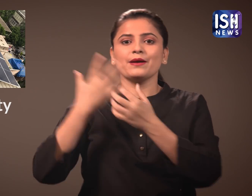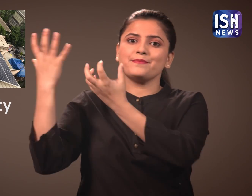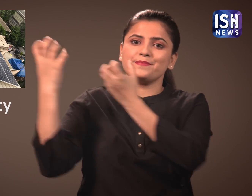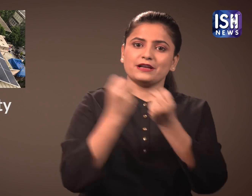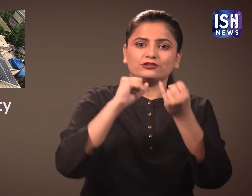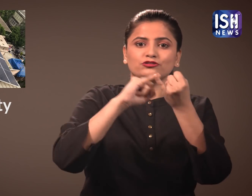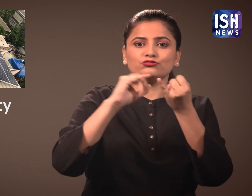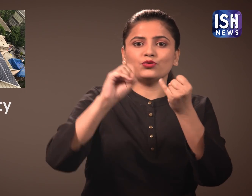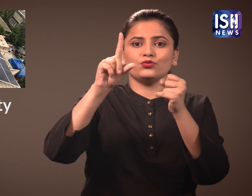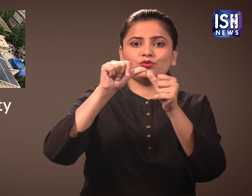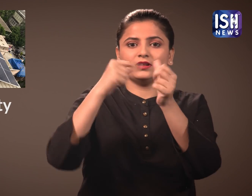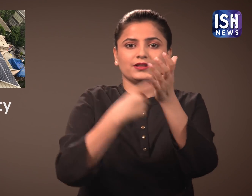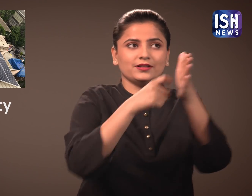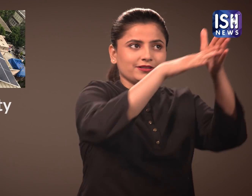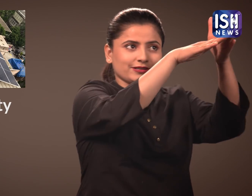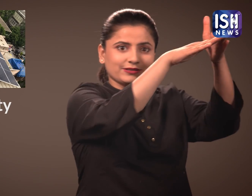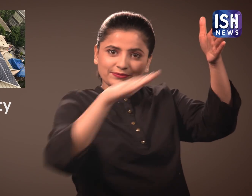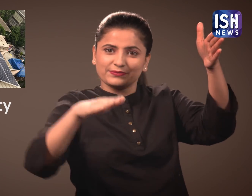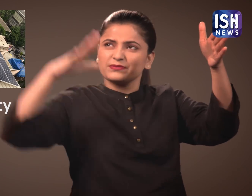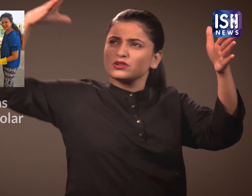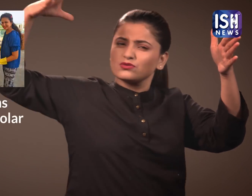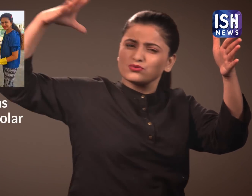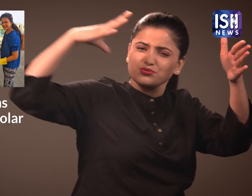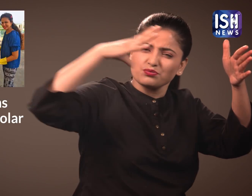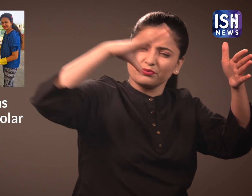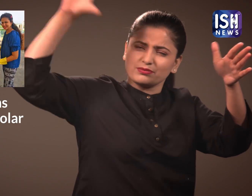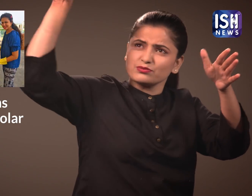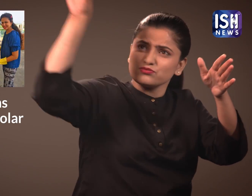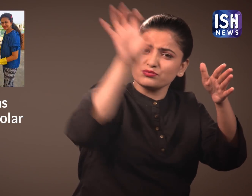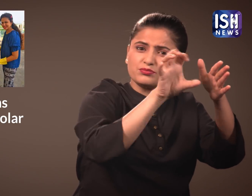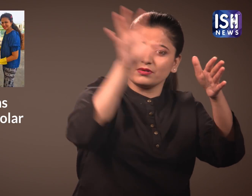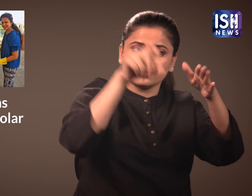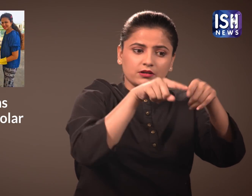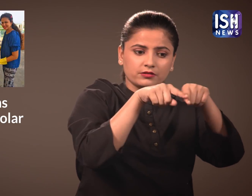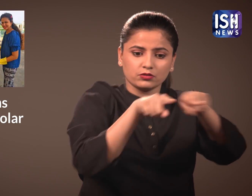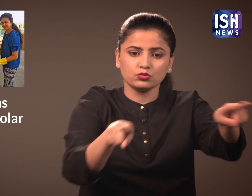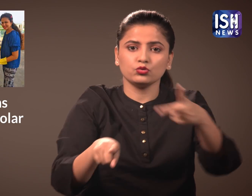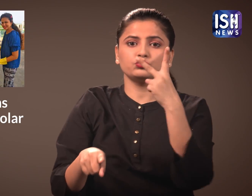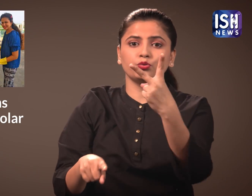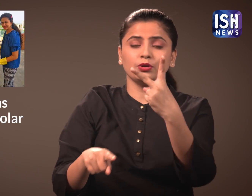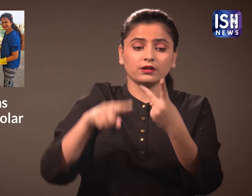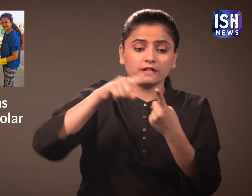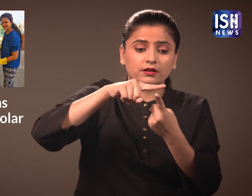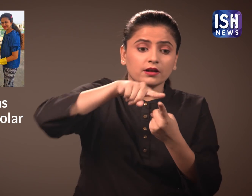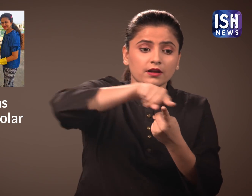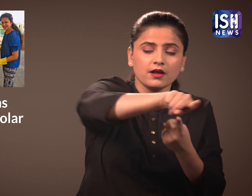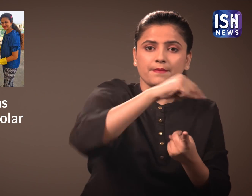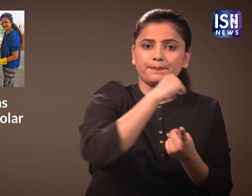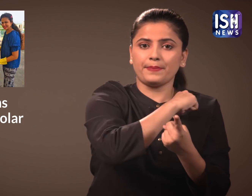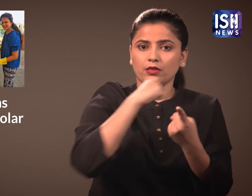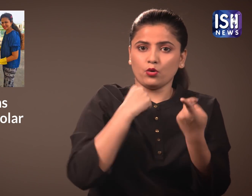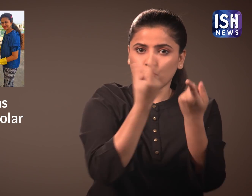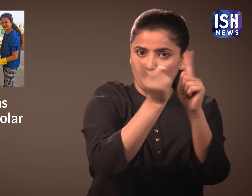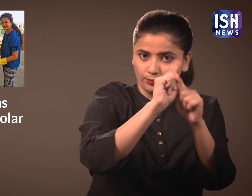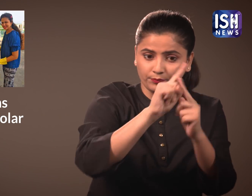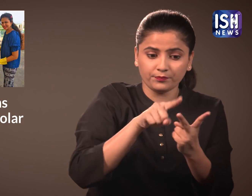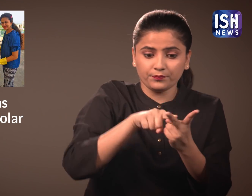They installed the solar panels. The energy created by the panels was used for two purposes. It was used in the bathroom